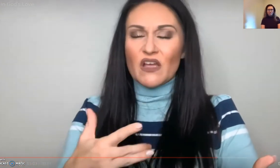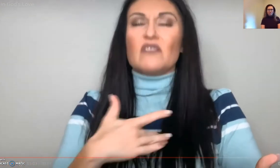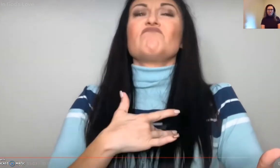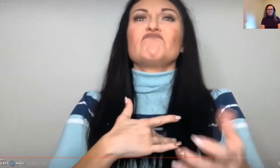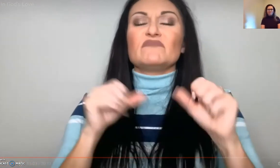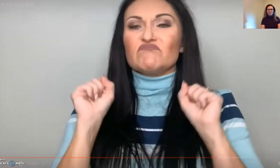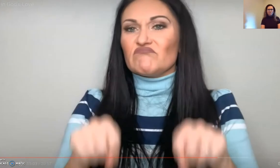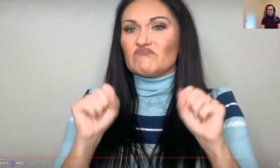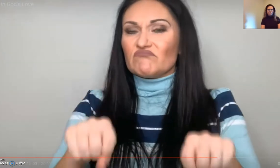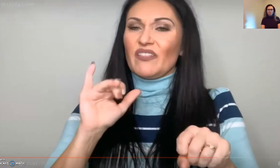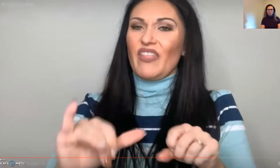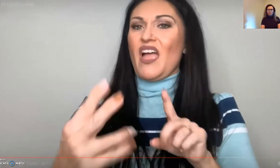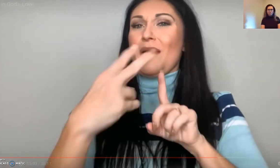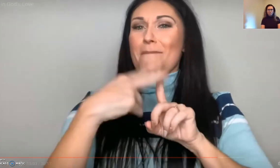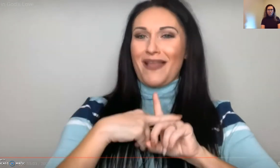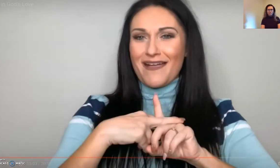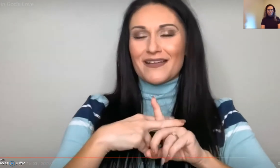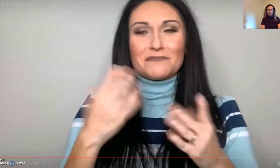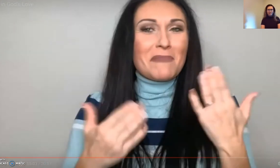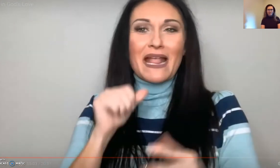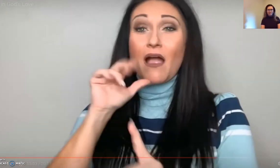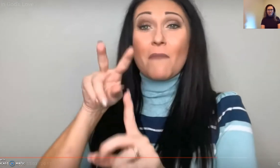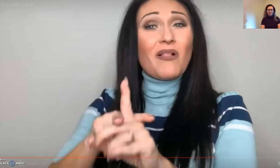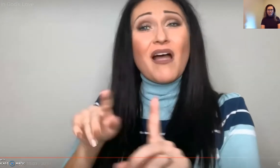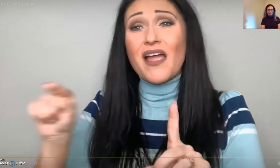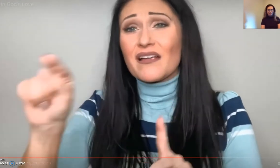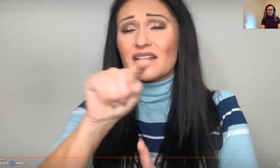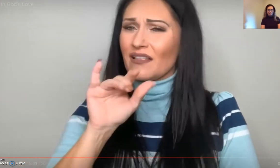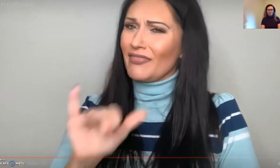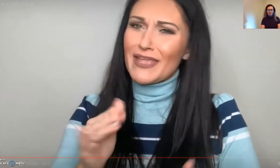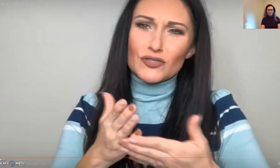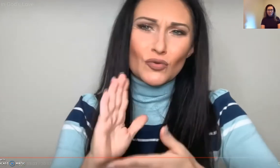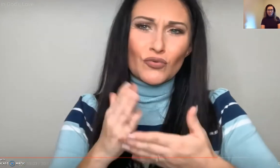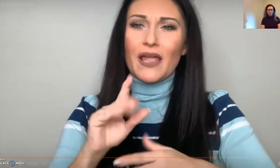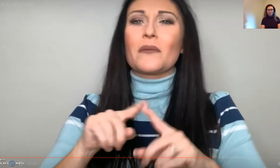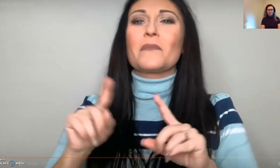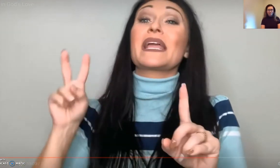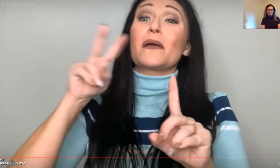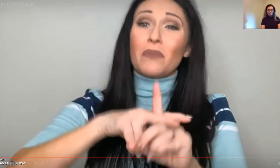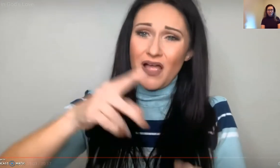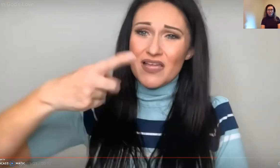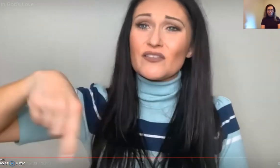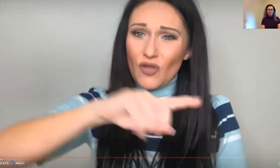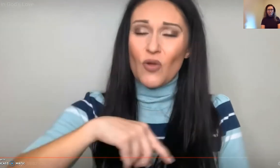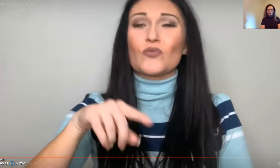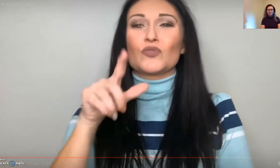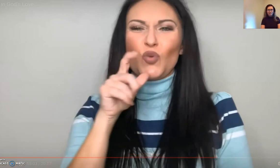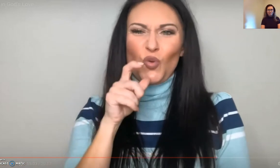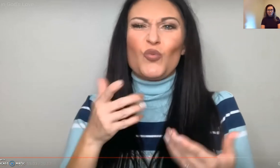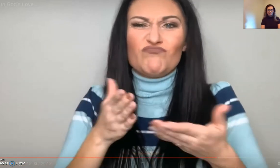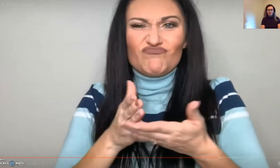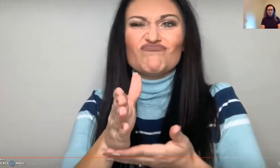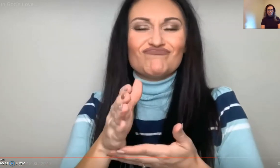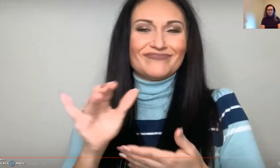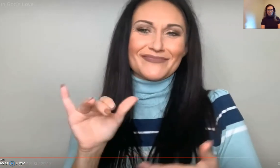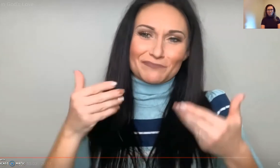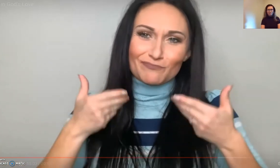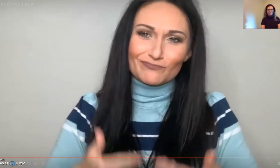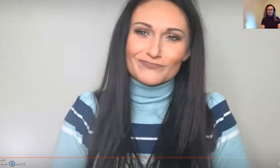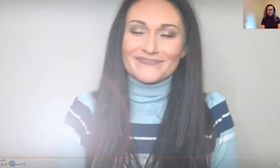This message is for those who feel that it can be applied to only them. It can be applied to everyone. It can be applied